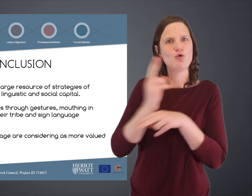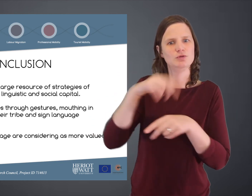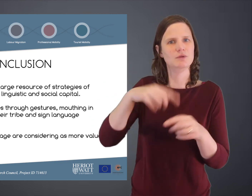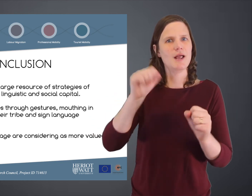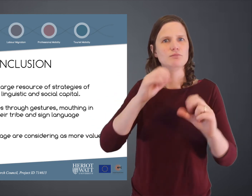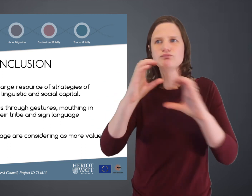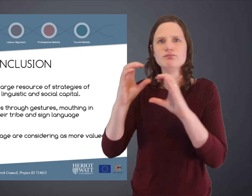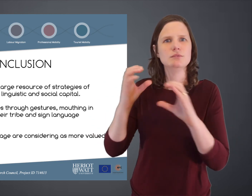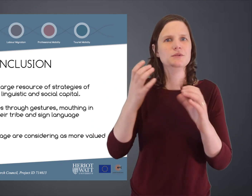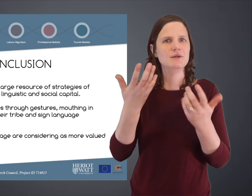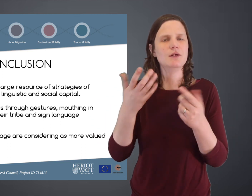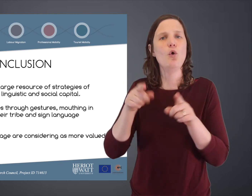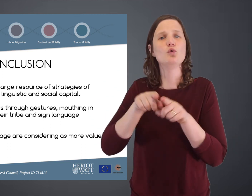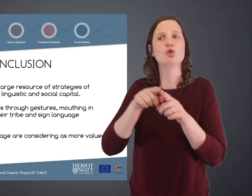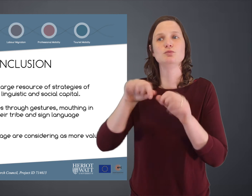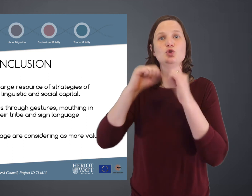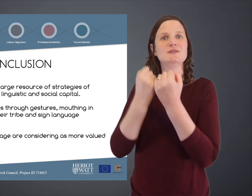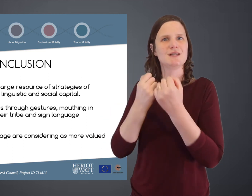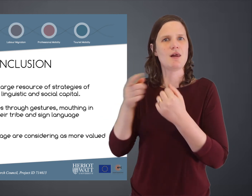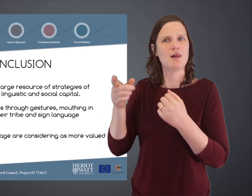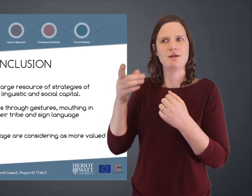extensive linguistic repertoire, which they can use to aid communication.